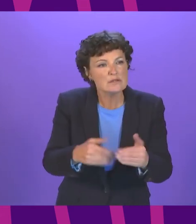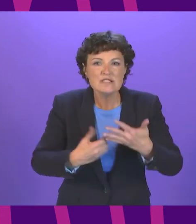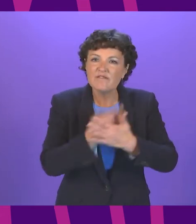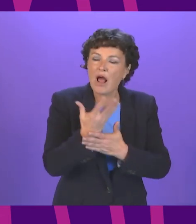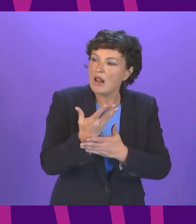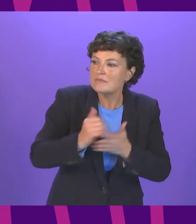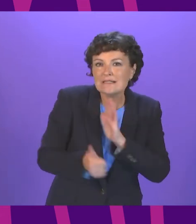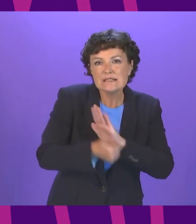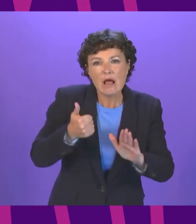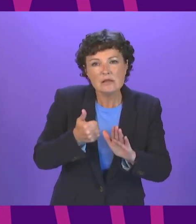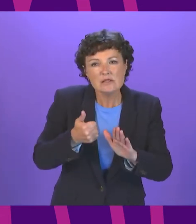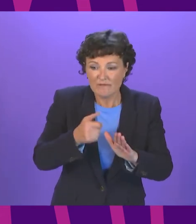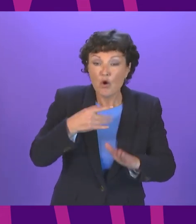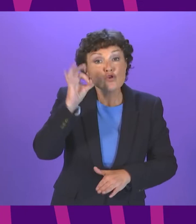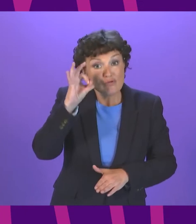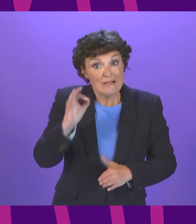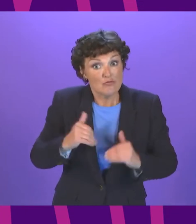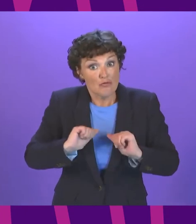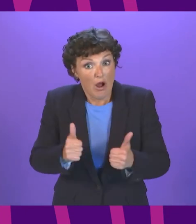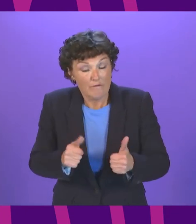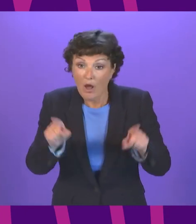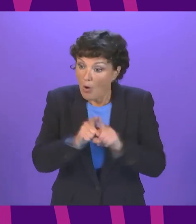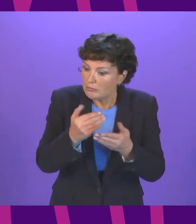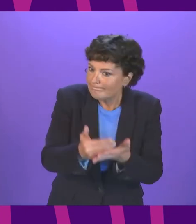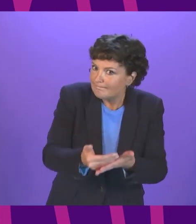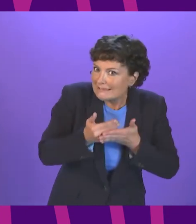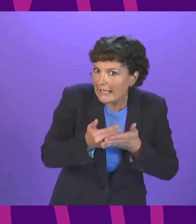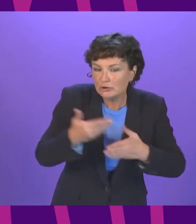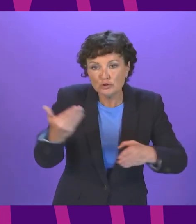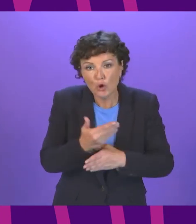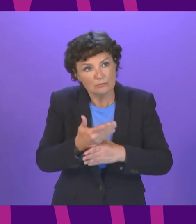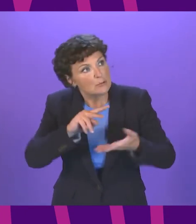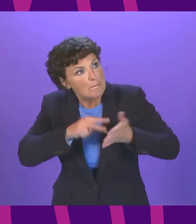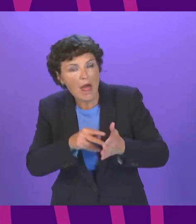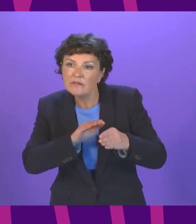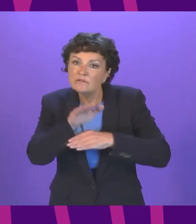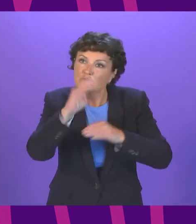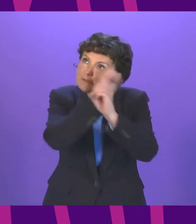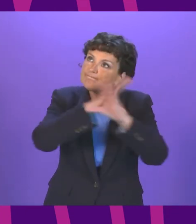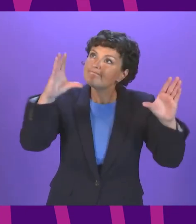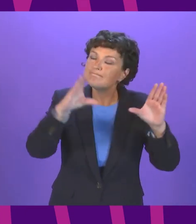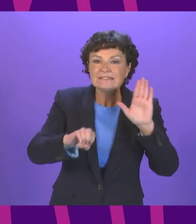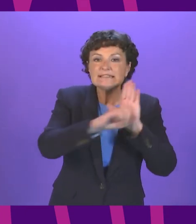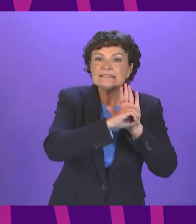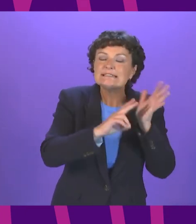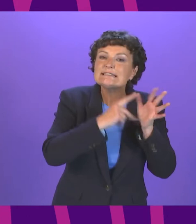and protecting jobs and communities impacted by their transition to net zero but also in education there isn't